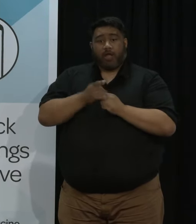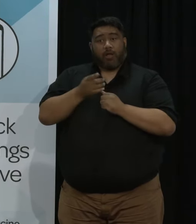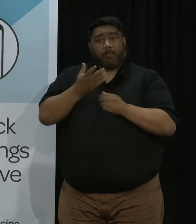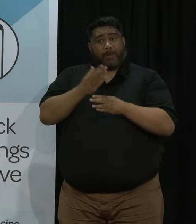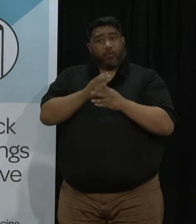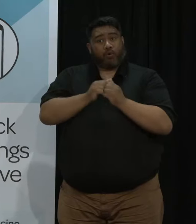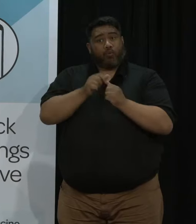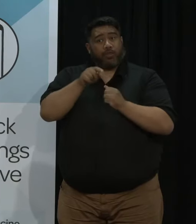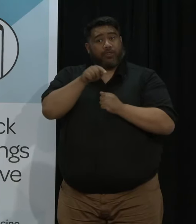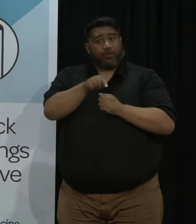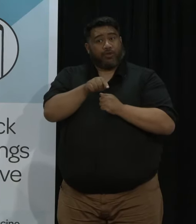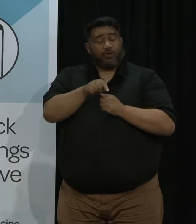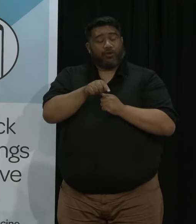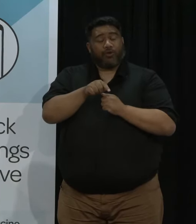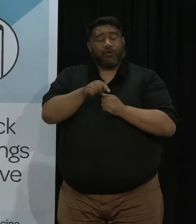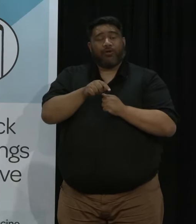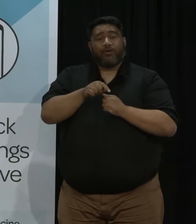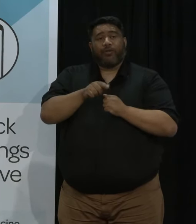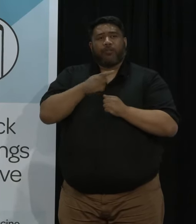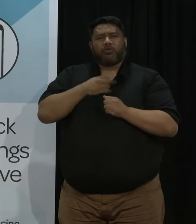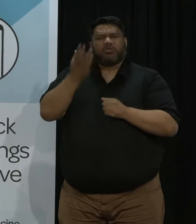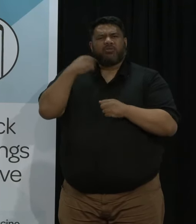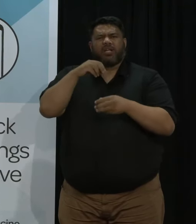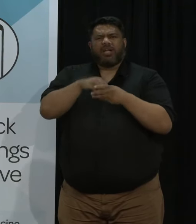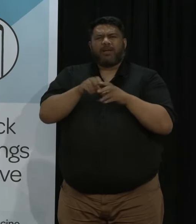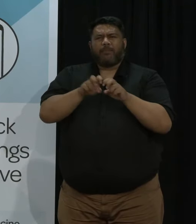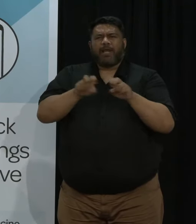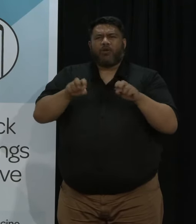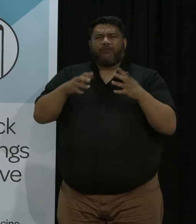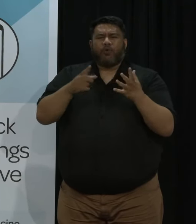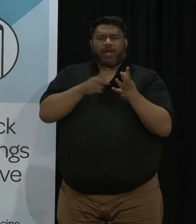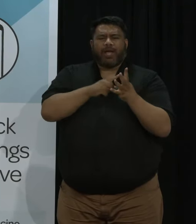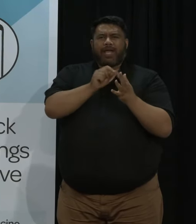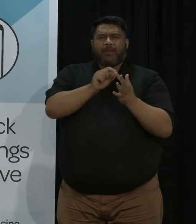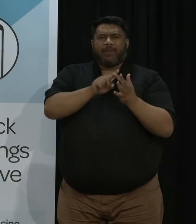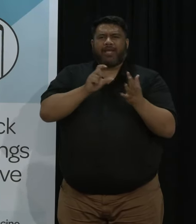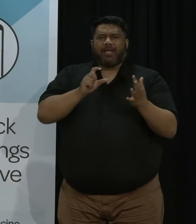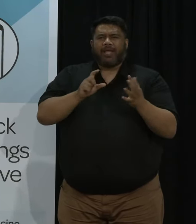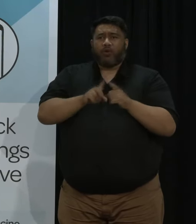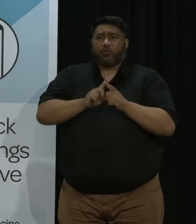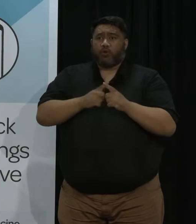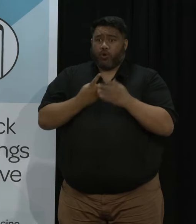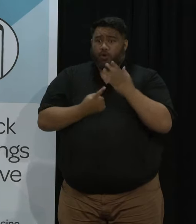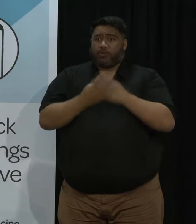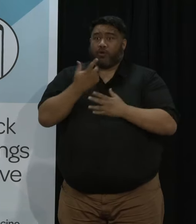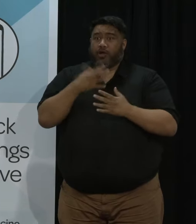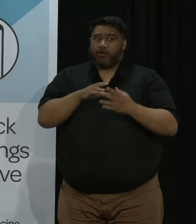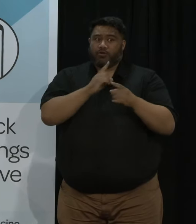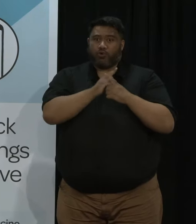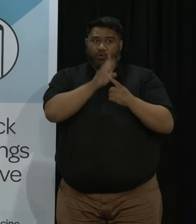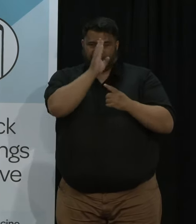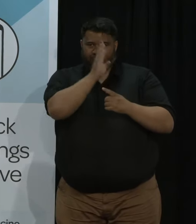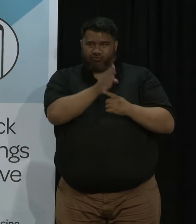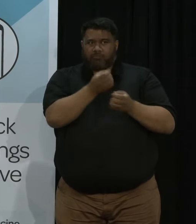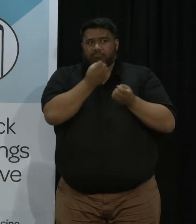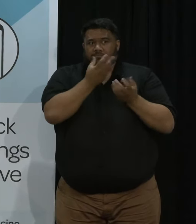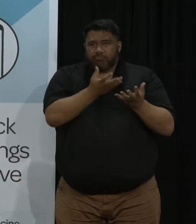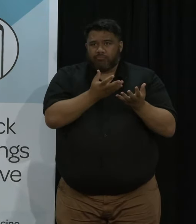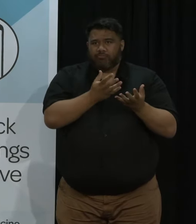share a personal reflection with her directly which I was really pleased to have that opportunity because